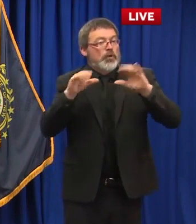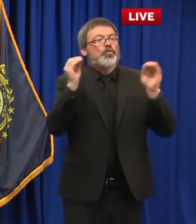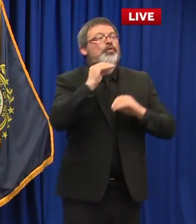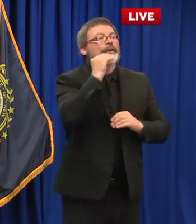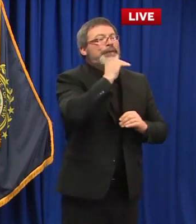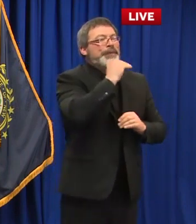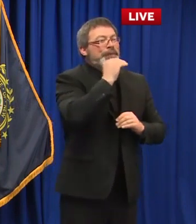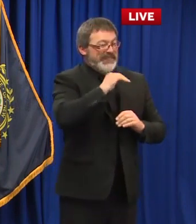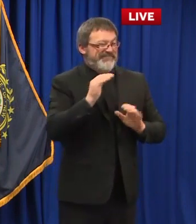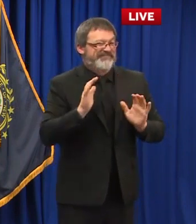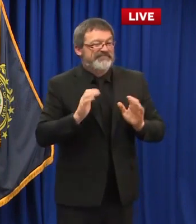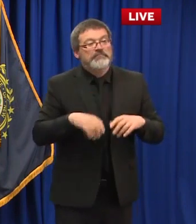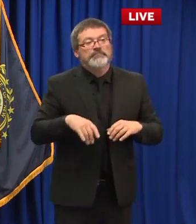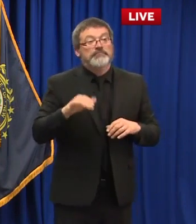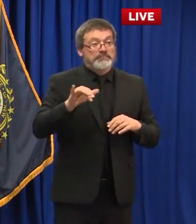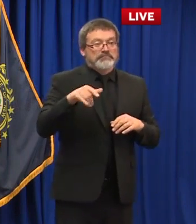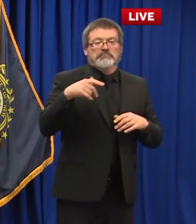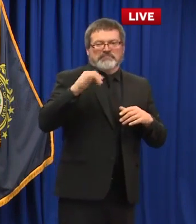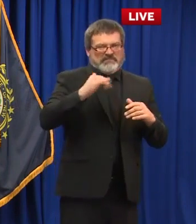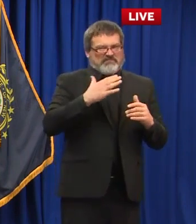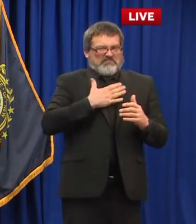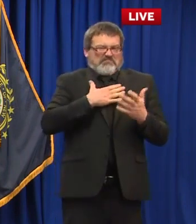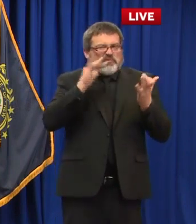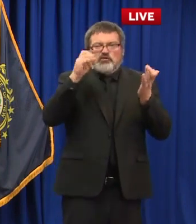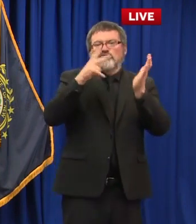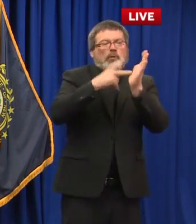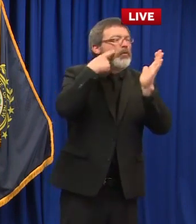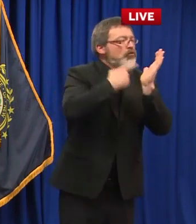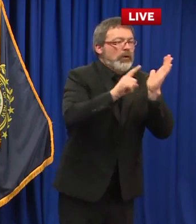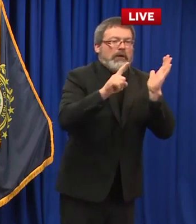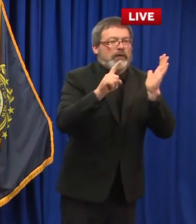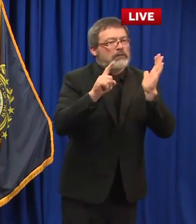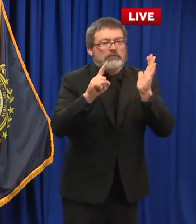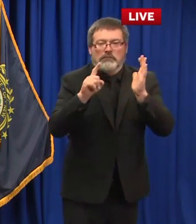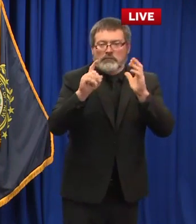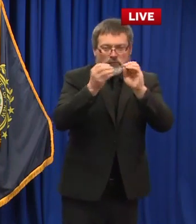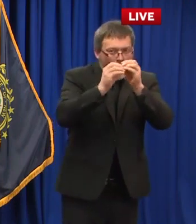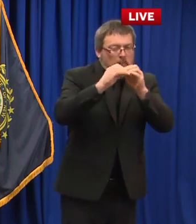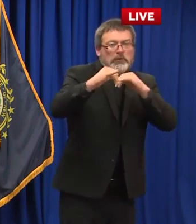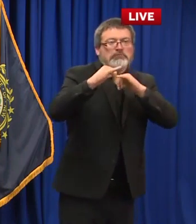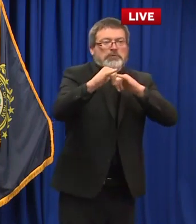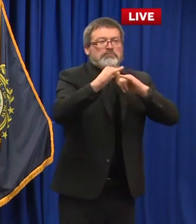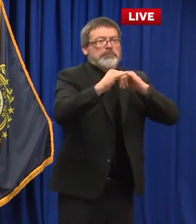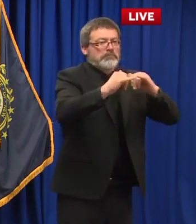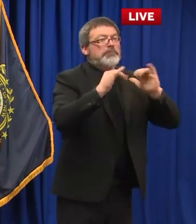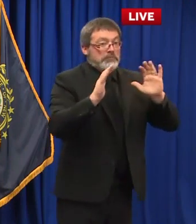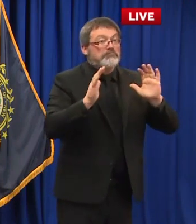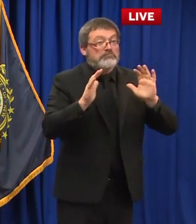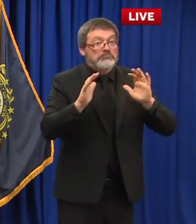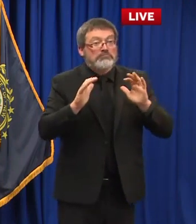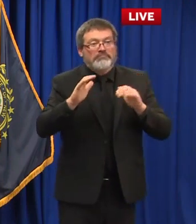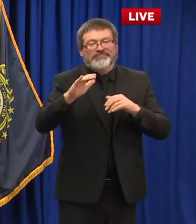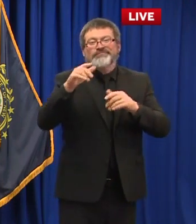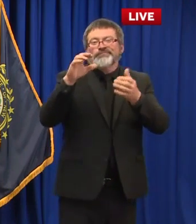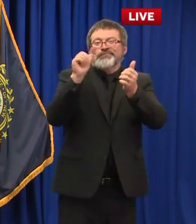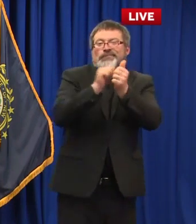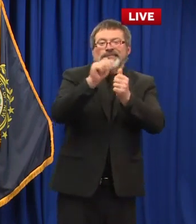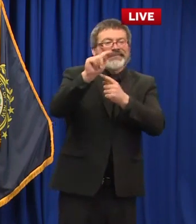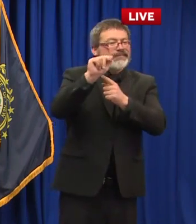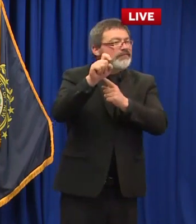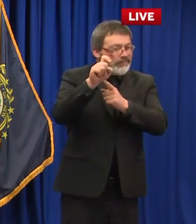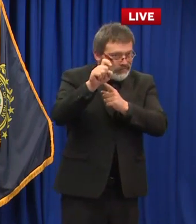to cross-check data, such as your taxpayer identification number, things of that nature, and allow